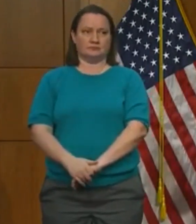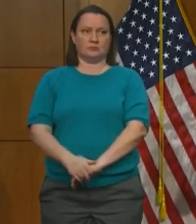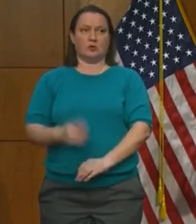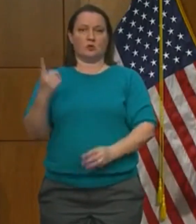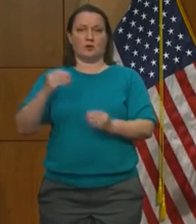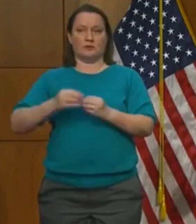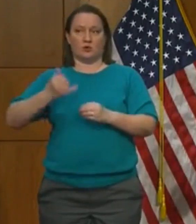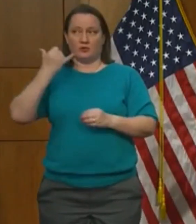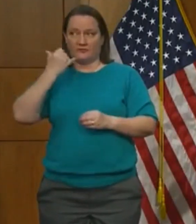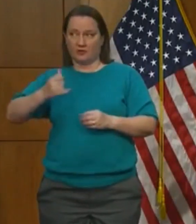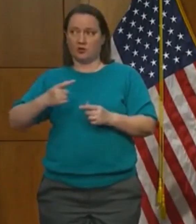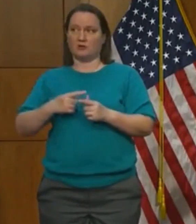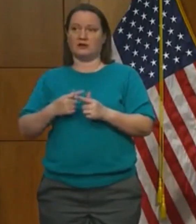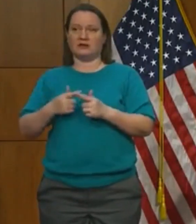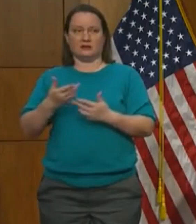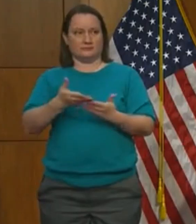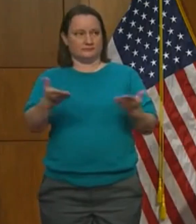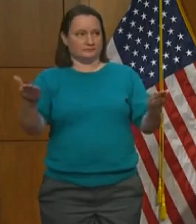from the phone.